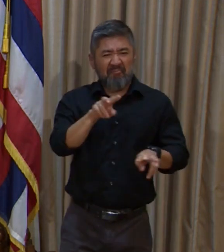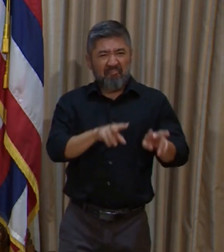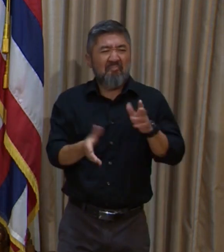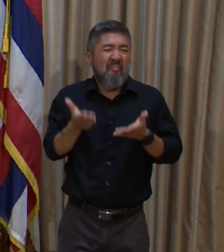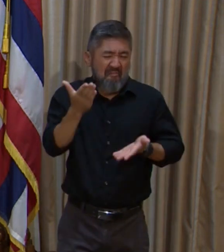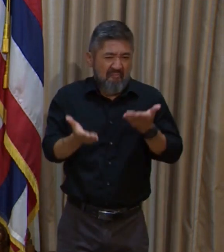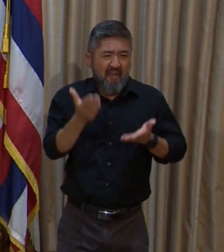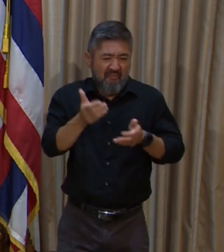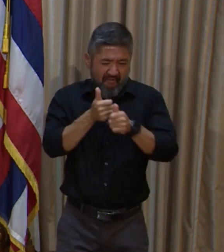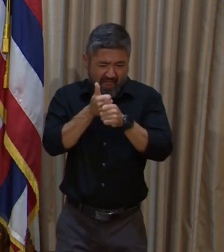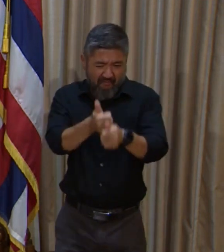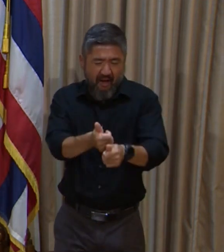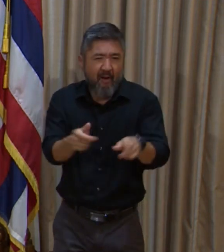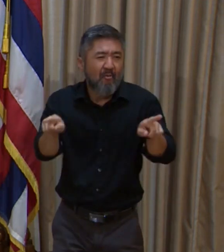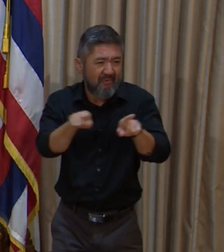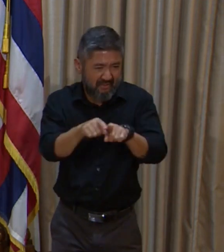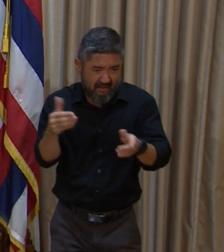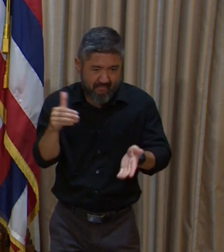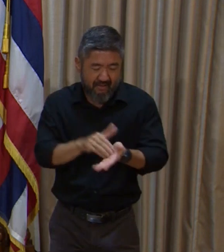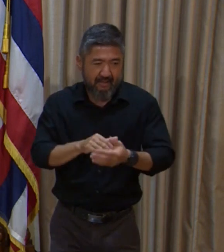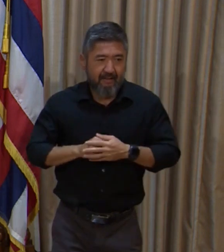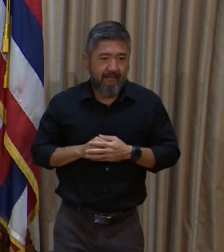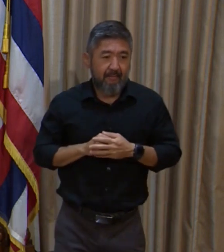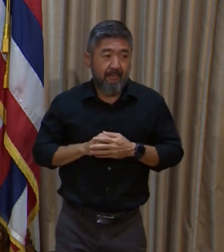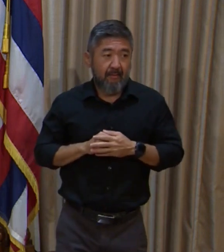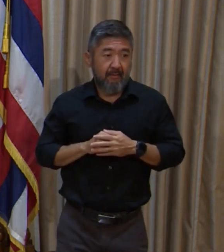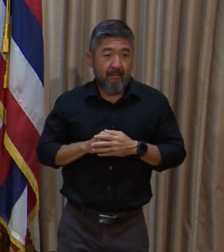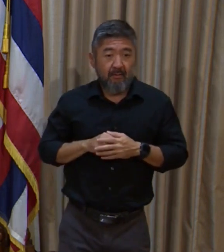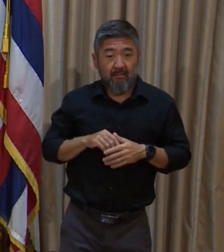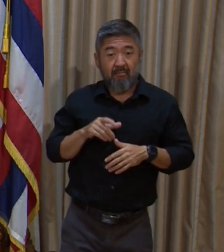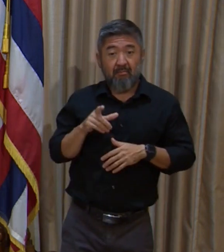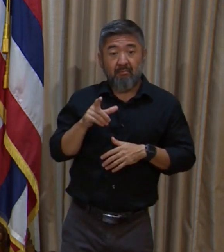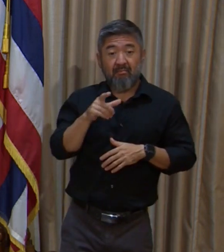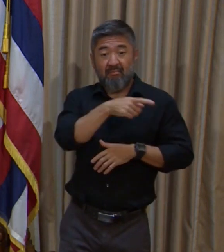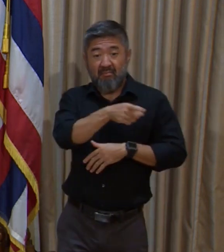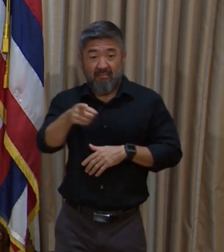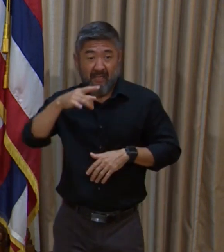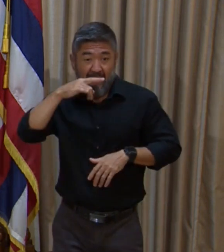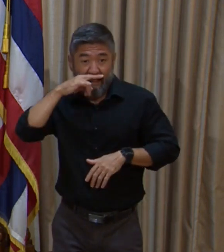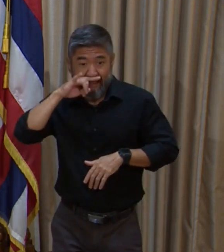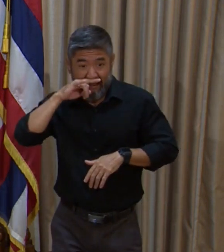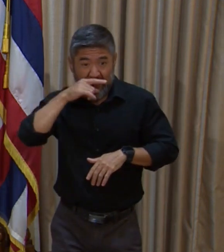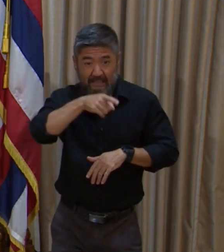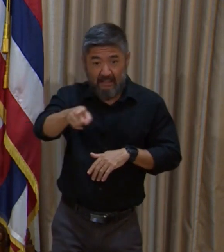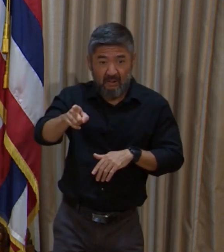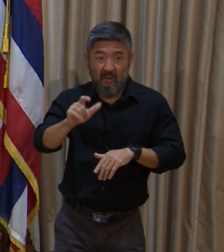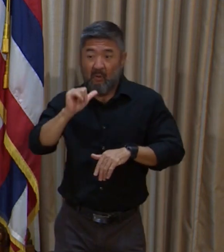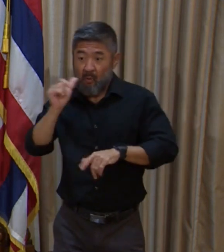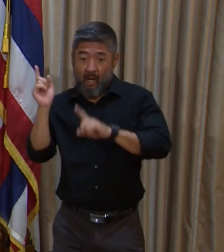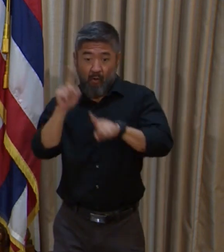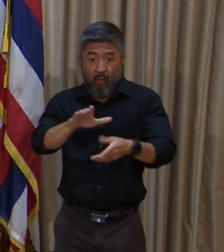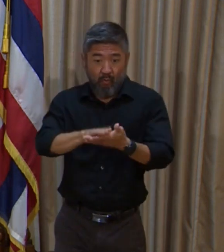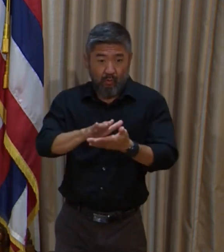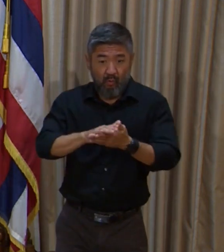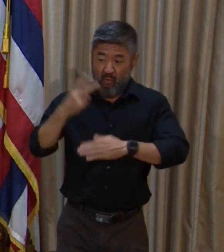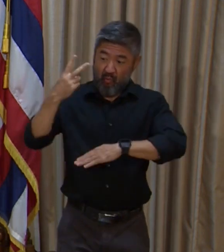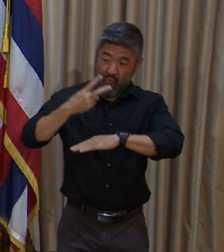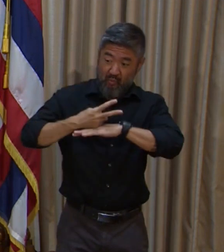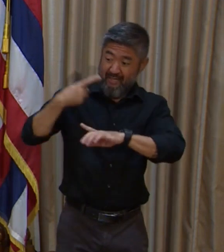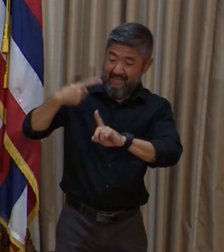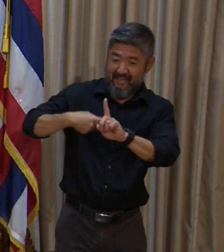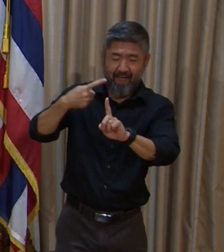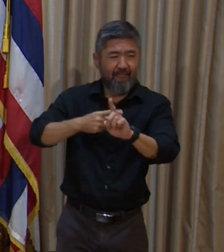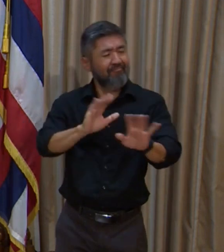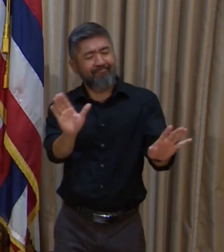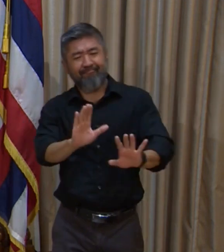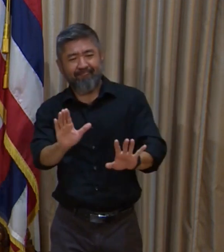way. So they won't be taking two furlough days a month. They'll probably be assigning the